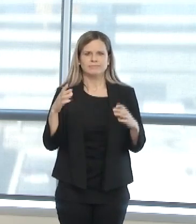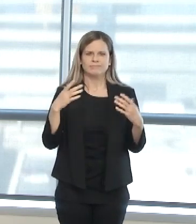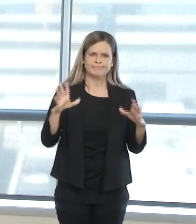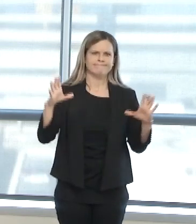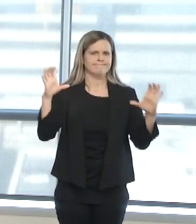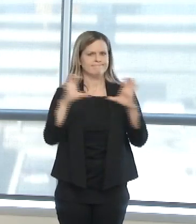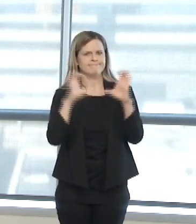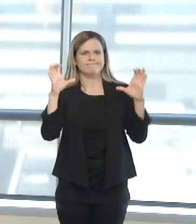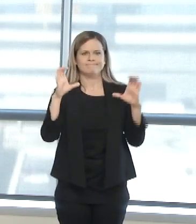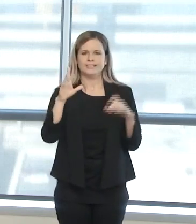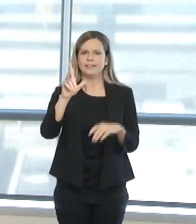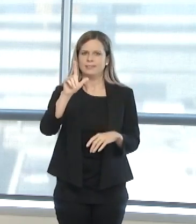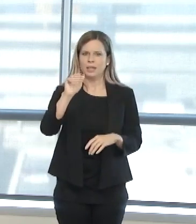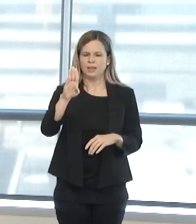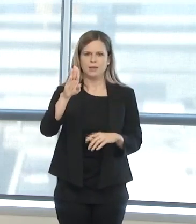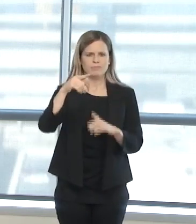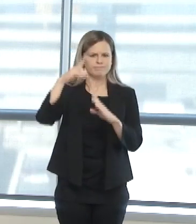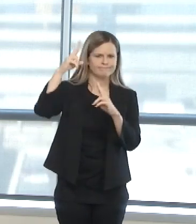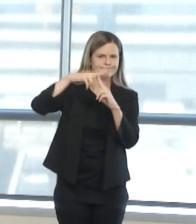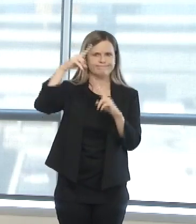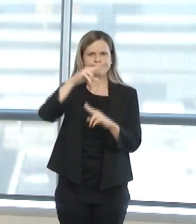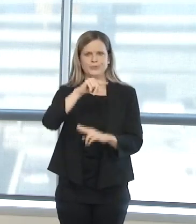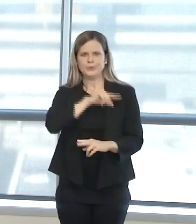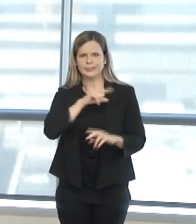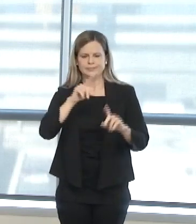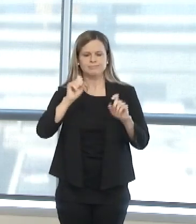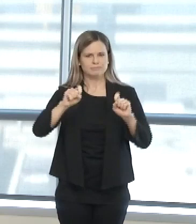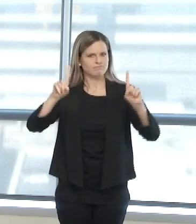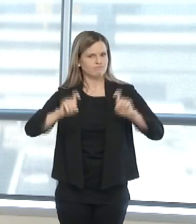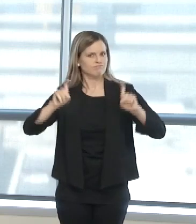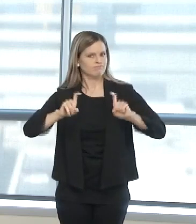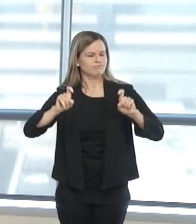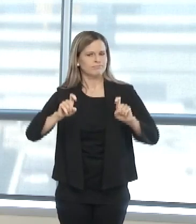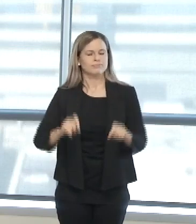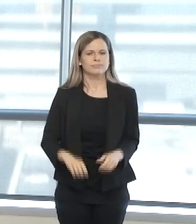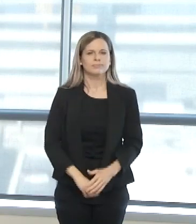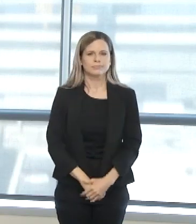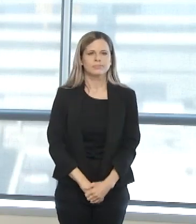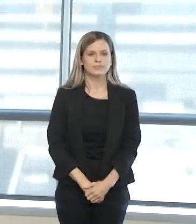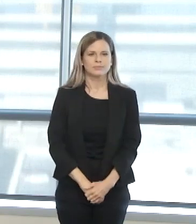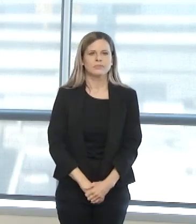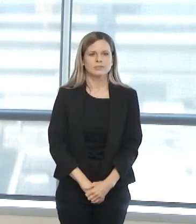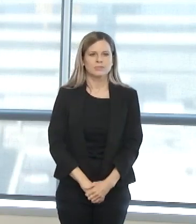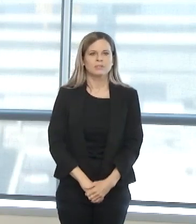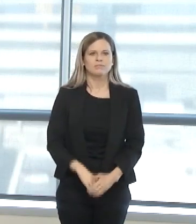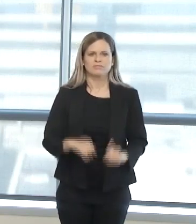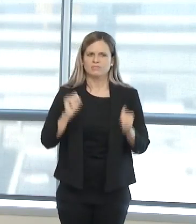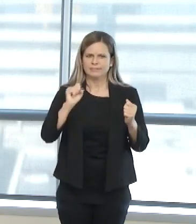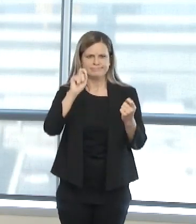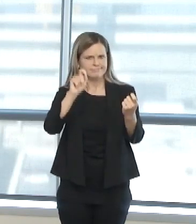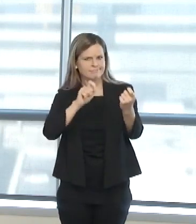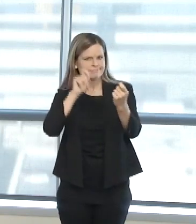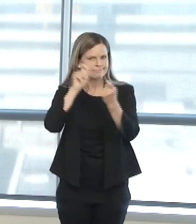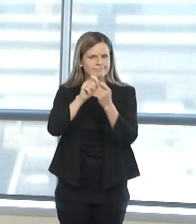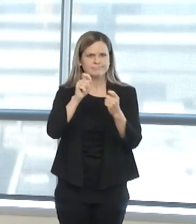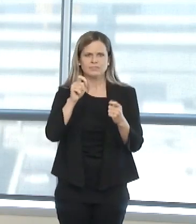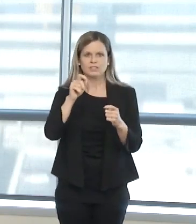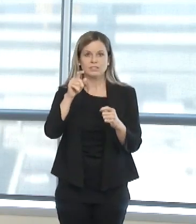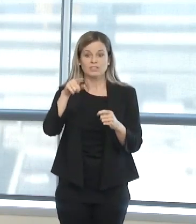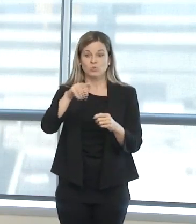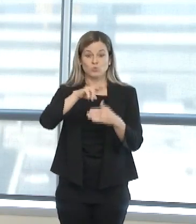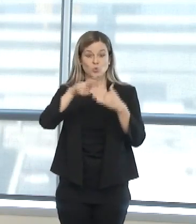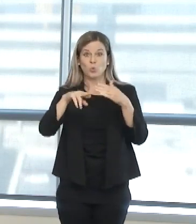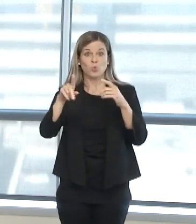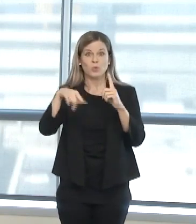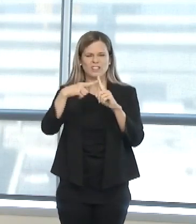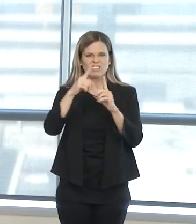testing. Because of this capability, we are able to quickly achieve the most precise test currently available within one hour. This